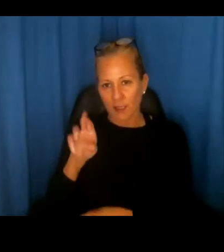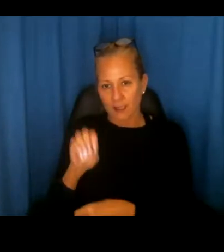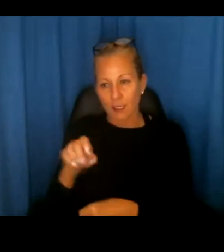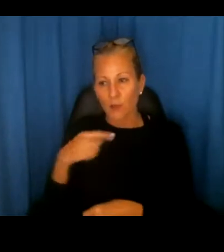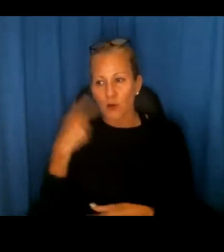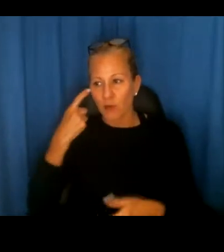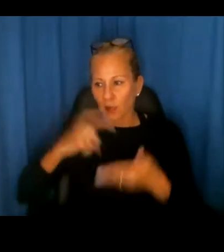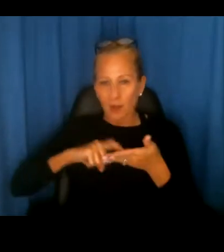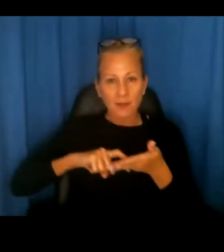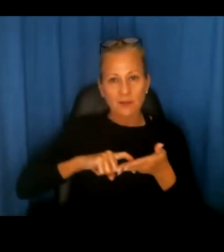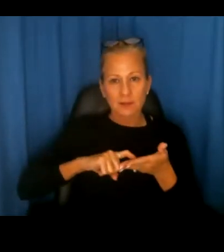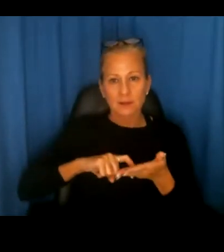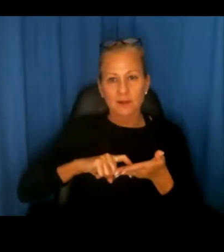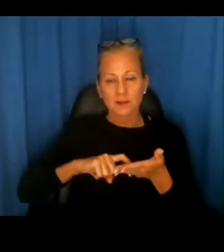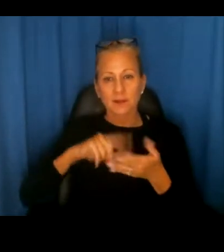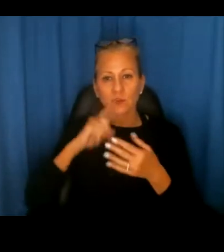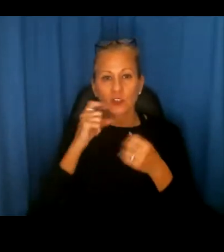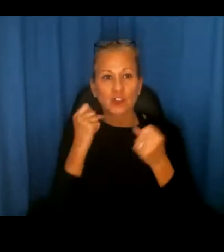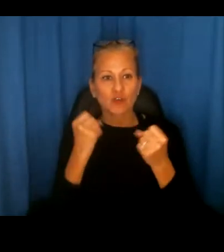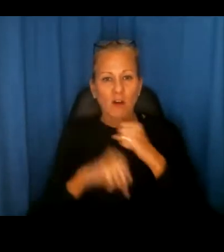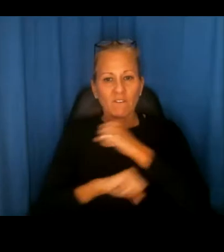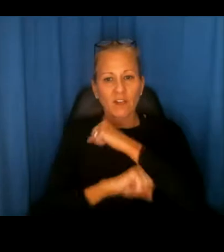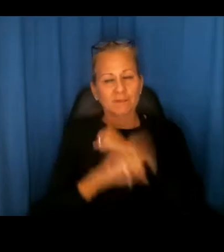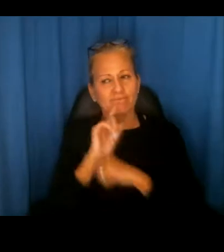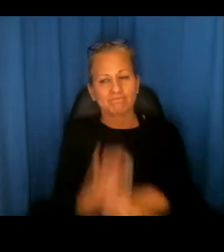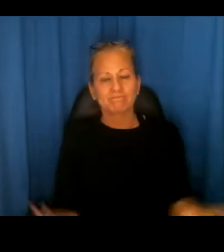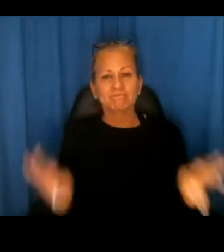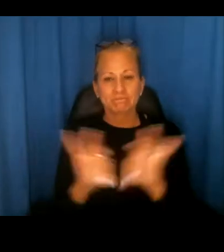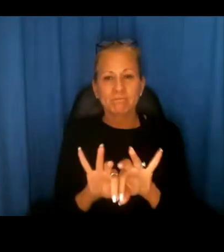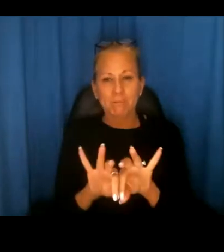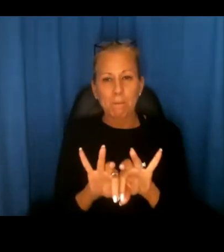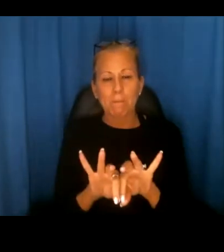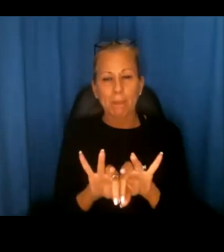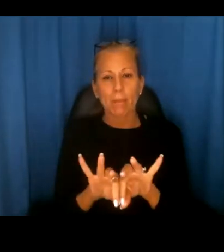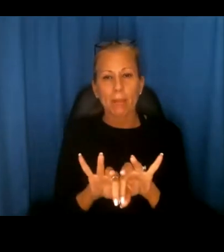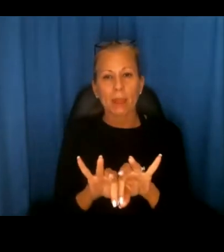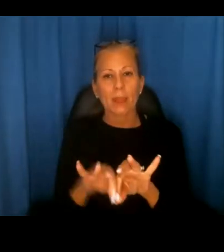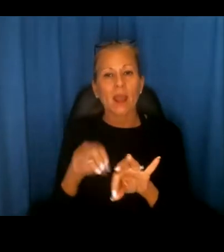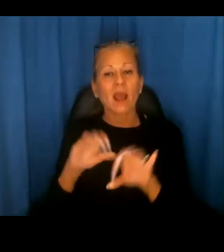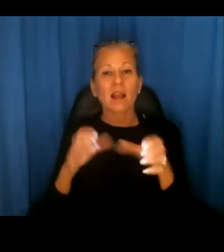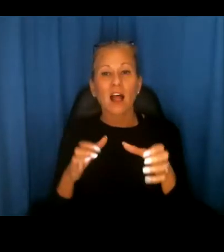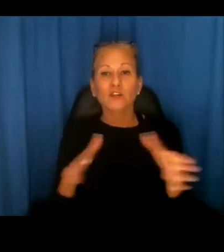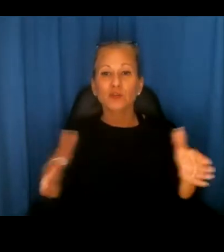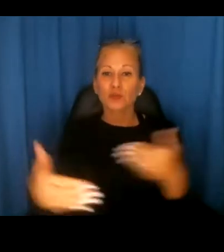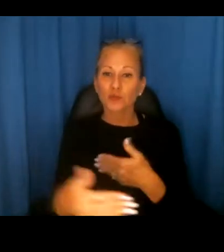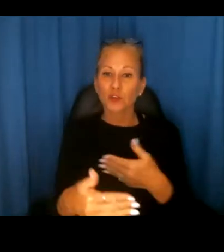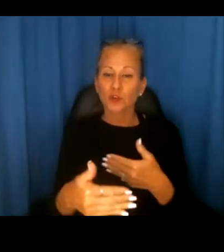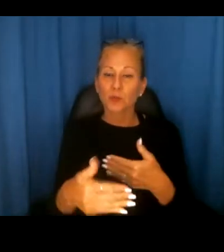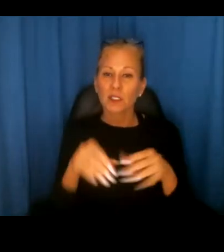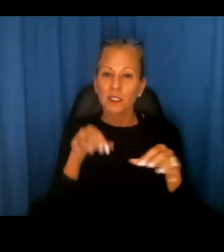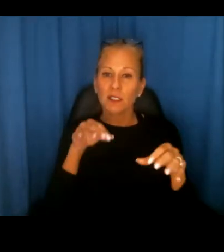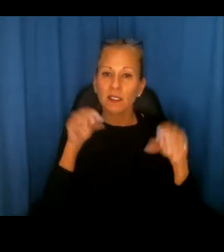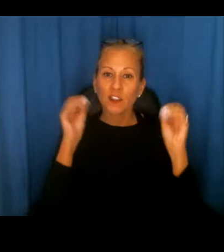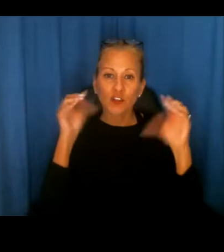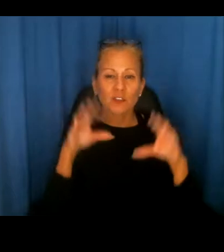that, uh, uh, strong foundation is essential and that classroom instruction on fair housing is not